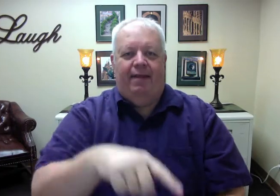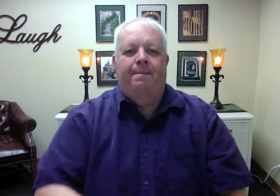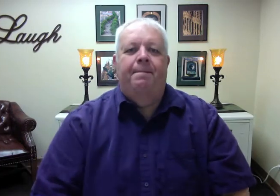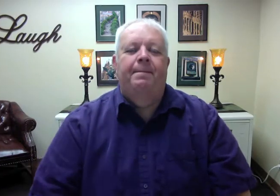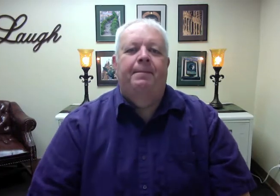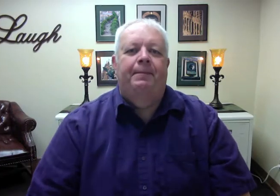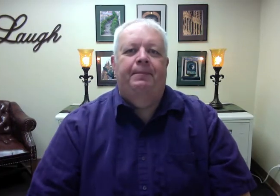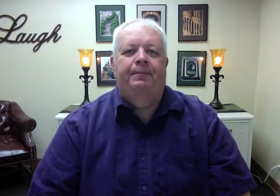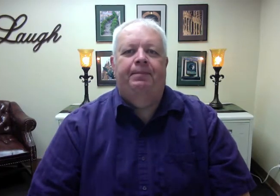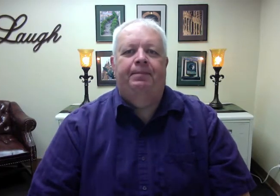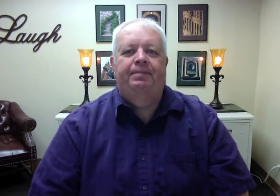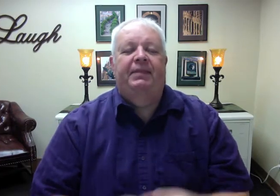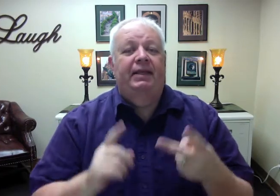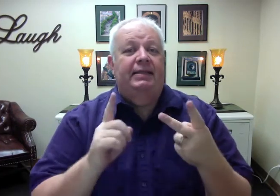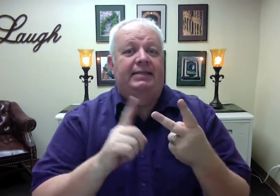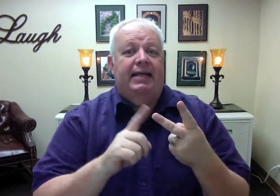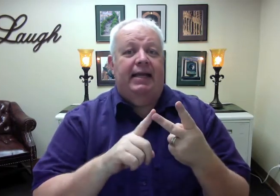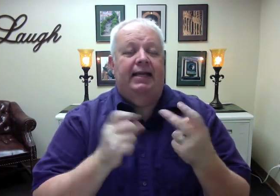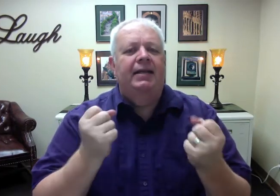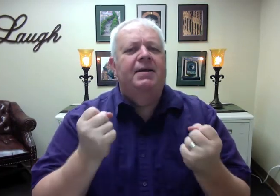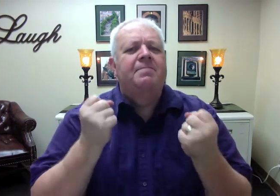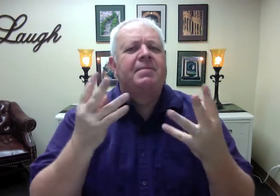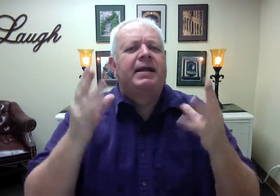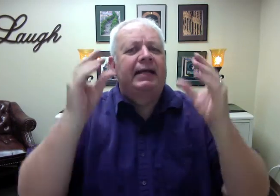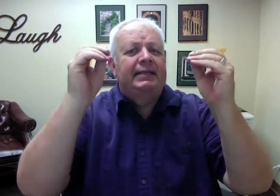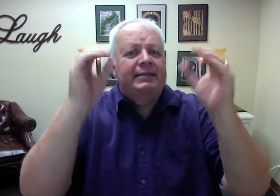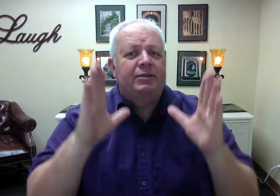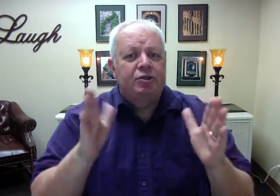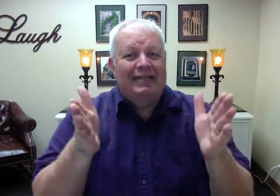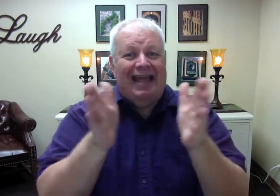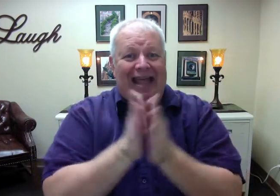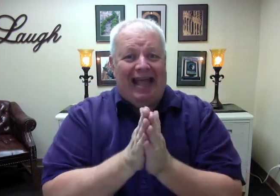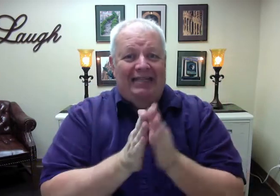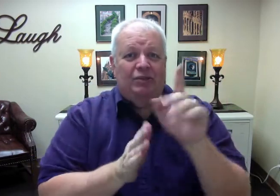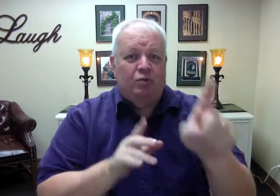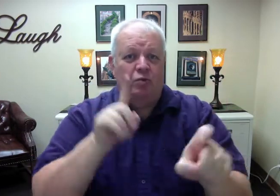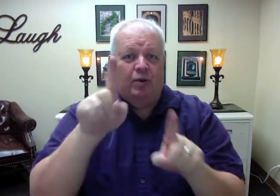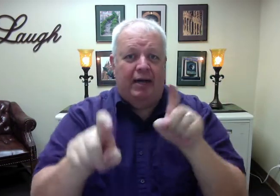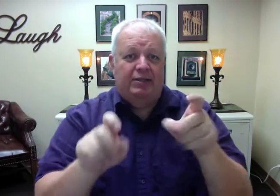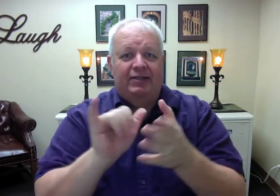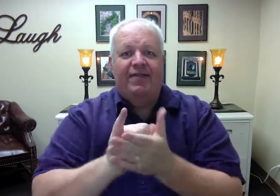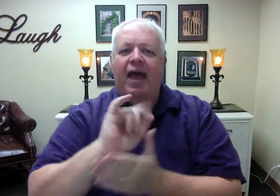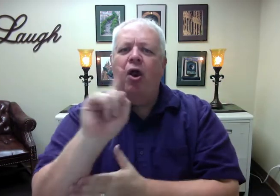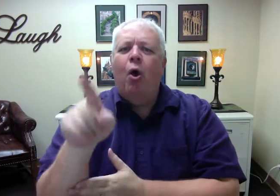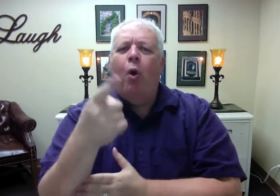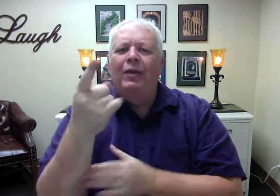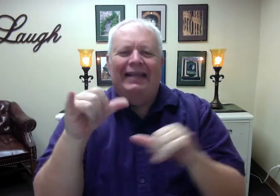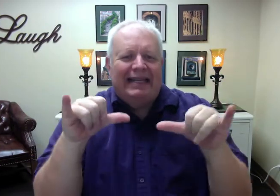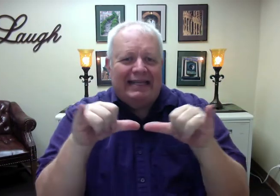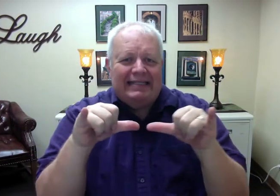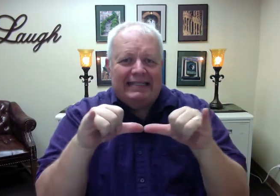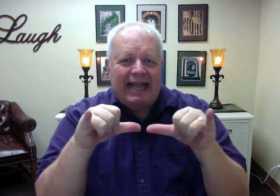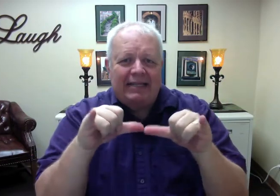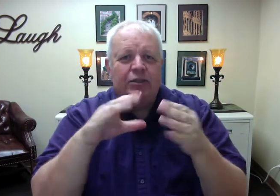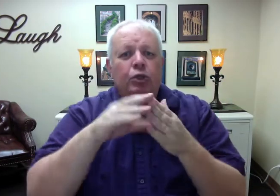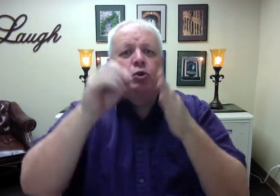Second, many teachers ask questions that only assess students' factual